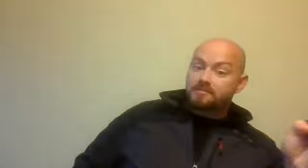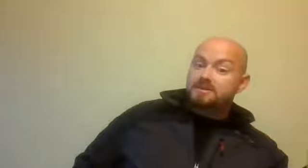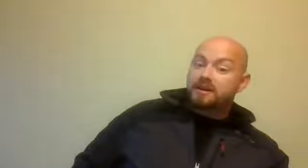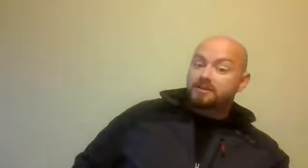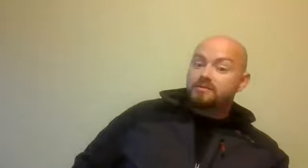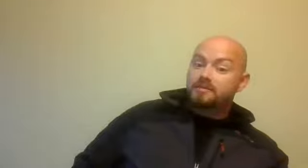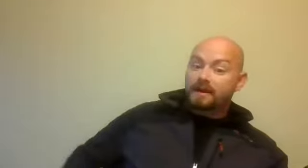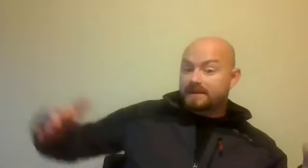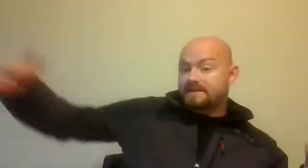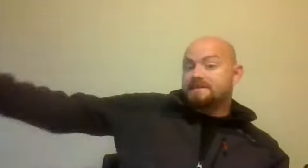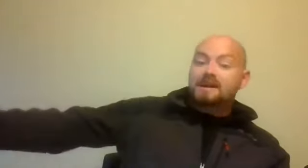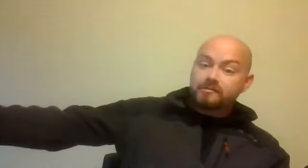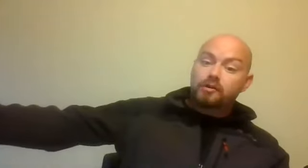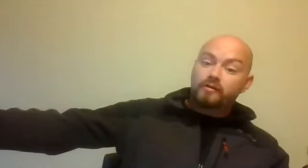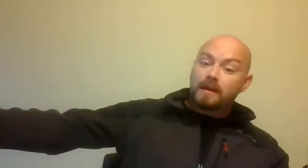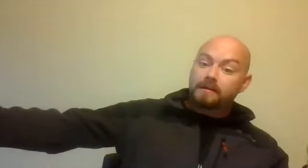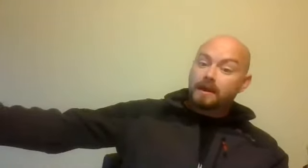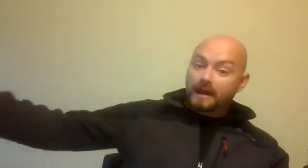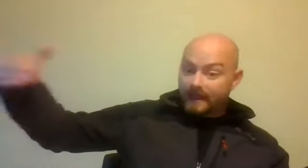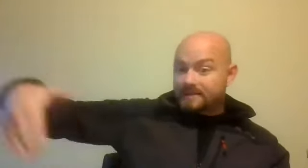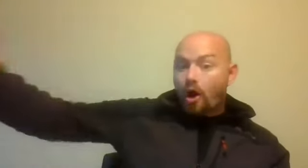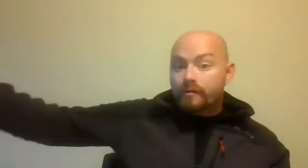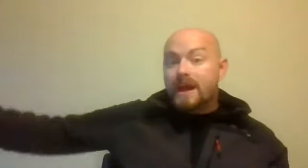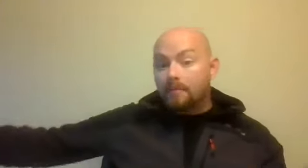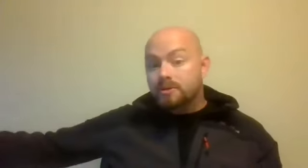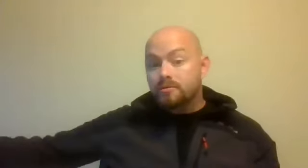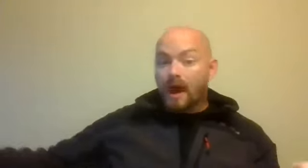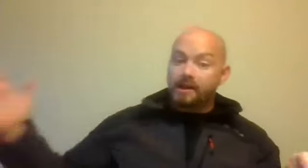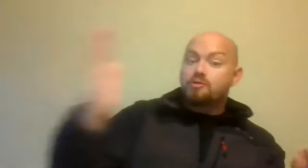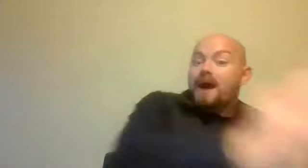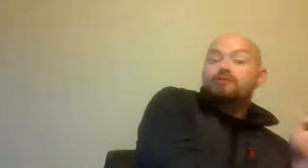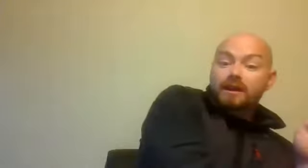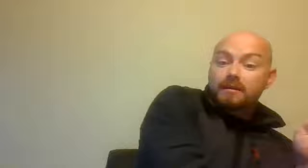not a business continuity plan. It's a disaster recovery plan. It has already happened to you, and you're backtracking.